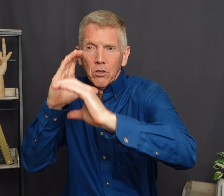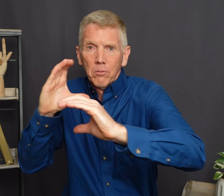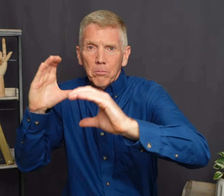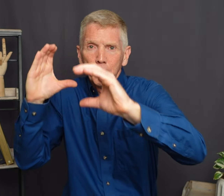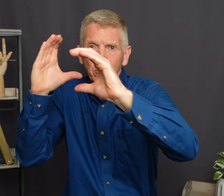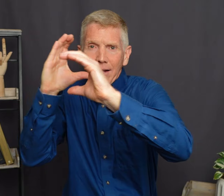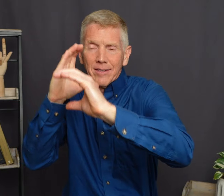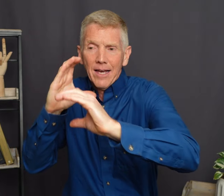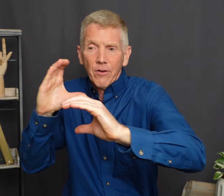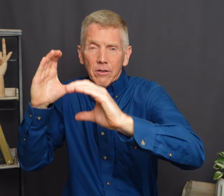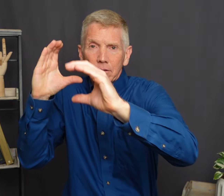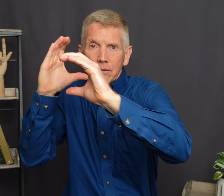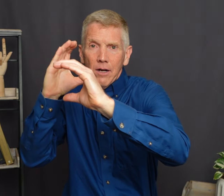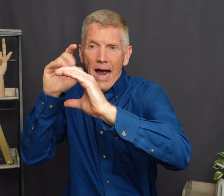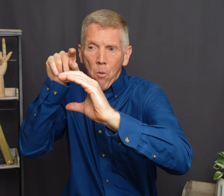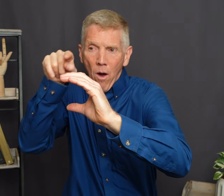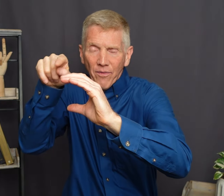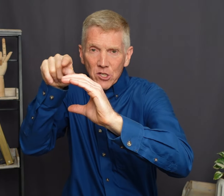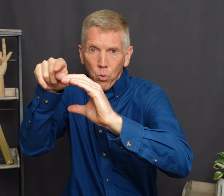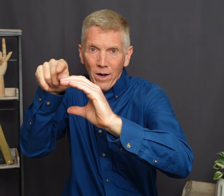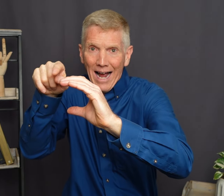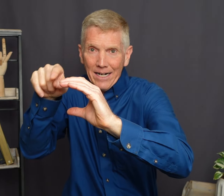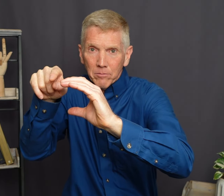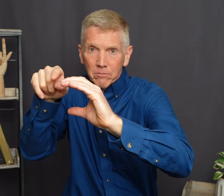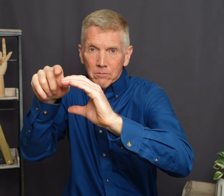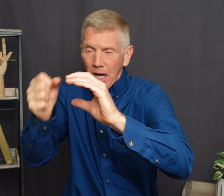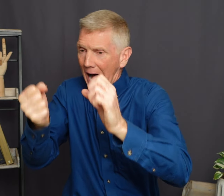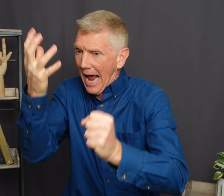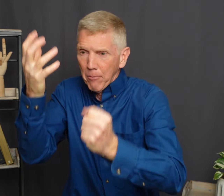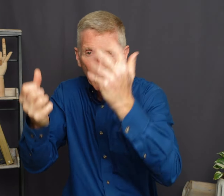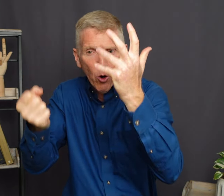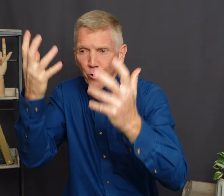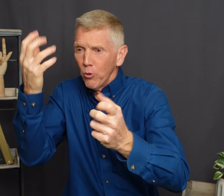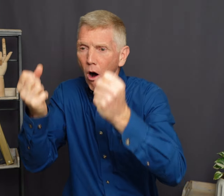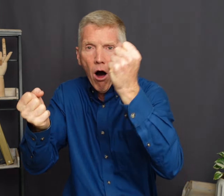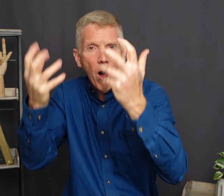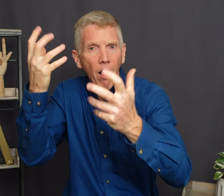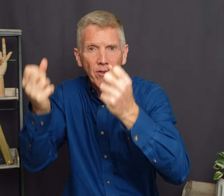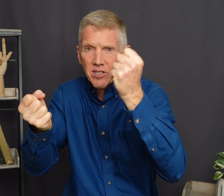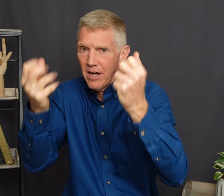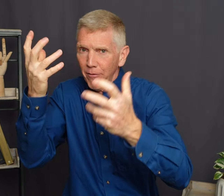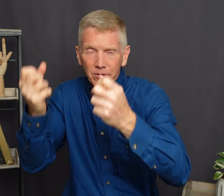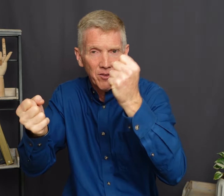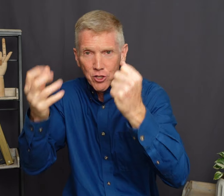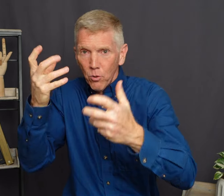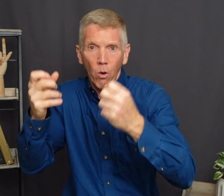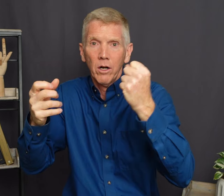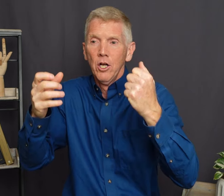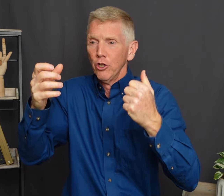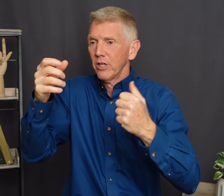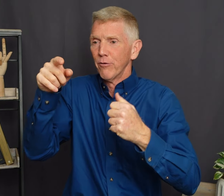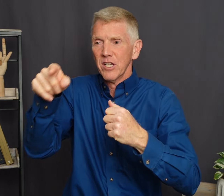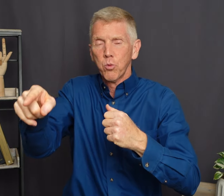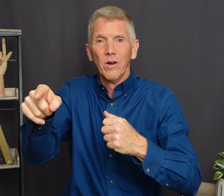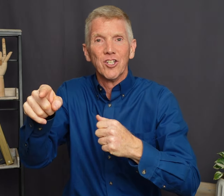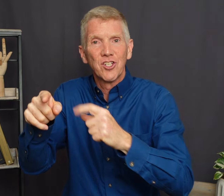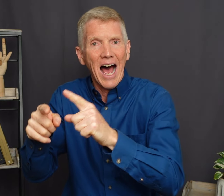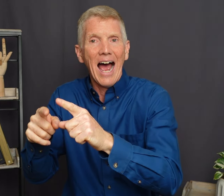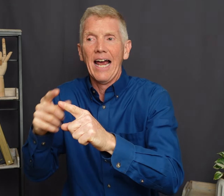Pull that together I want this one item I am going to go through All the stuff In the store Looking for this one size